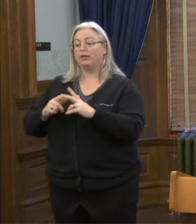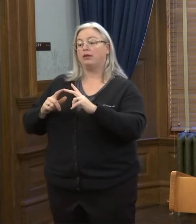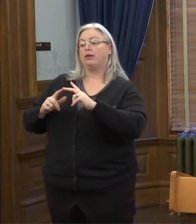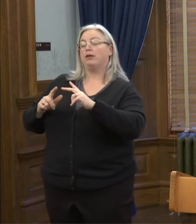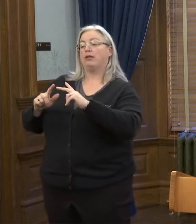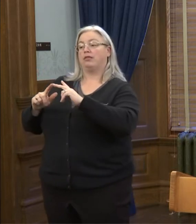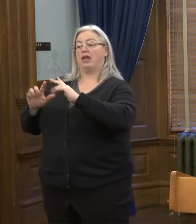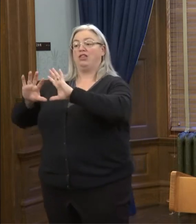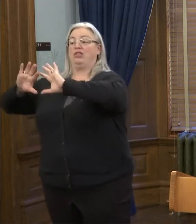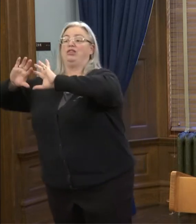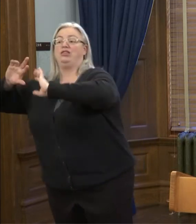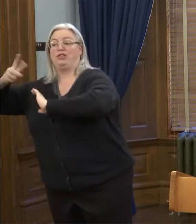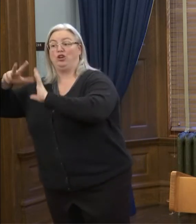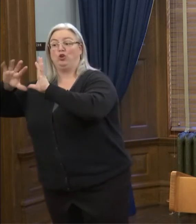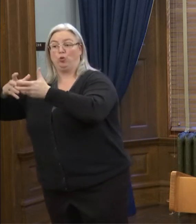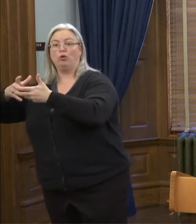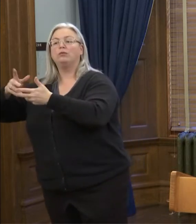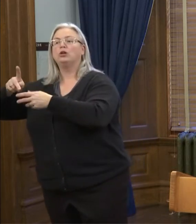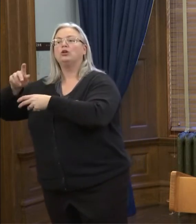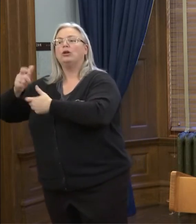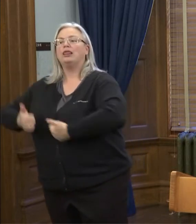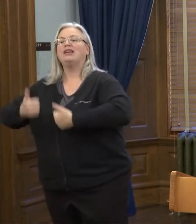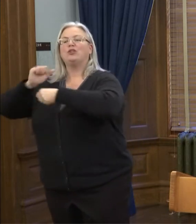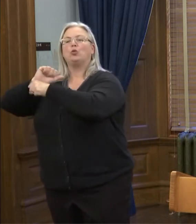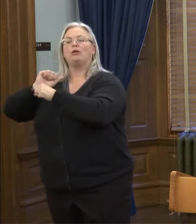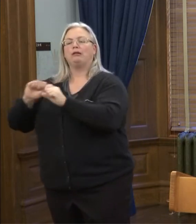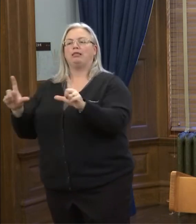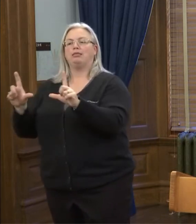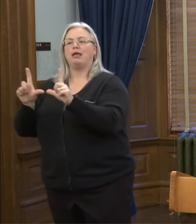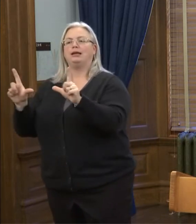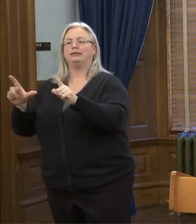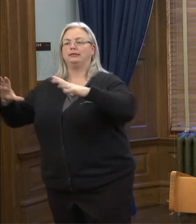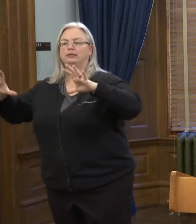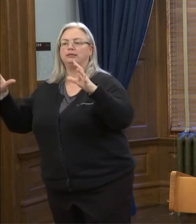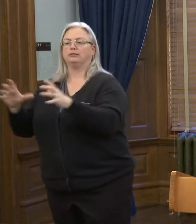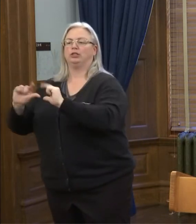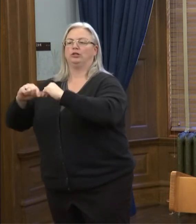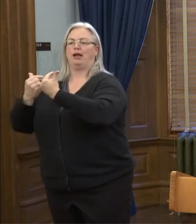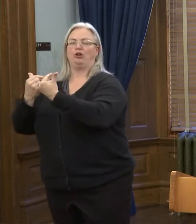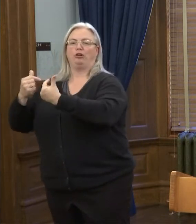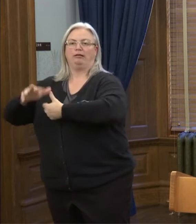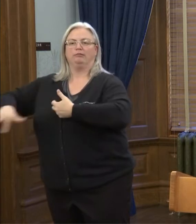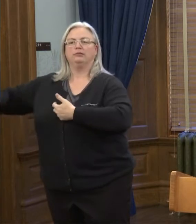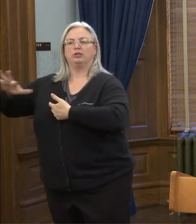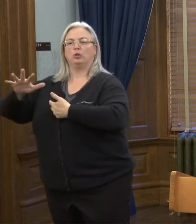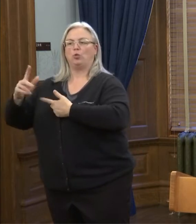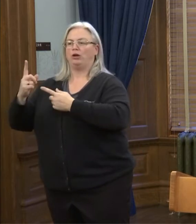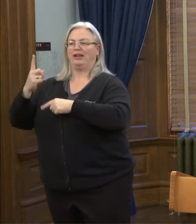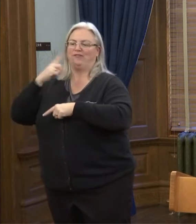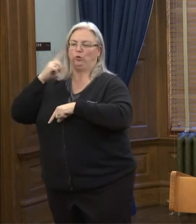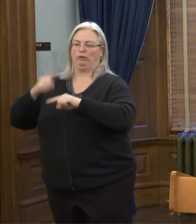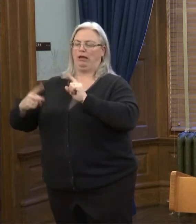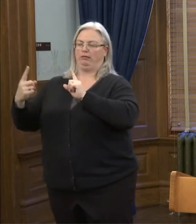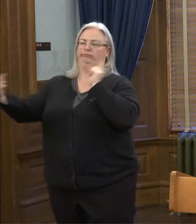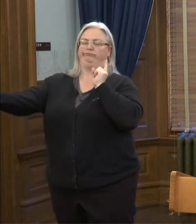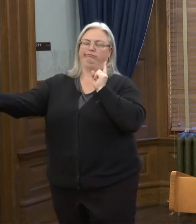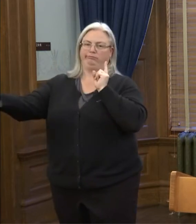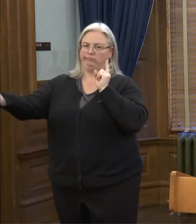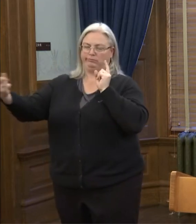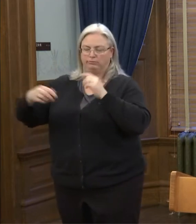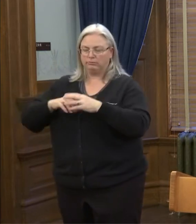is those living or working in licensed congregate environments where social distancing is not possible.